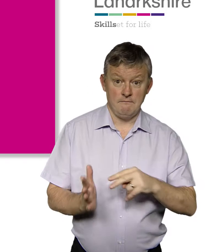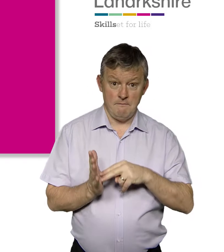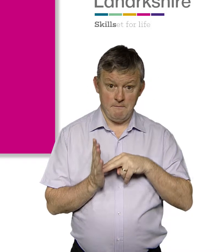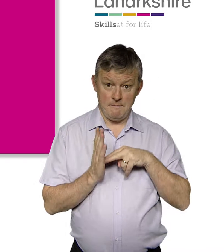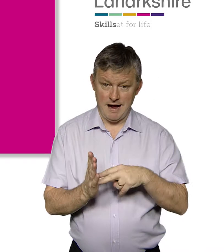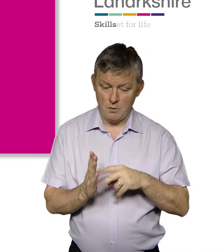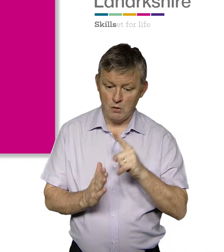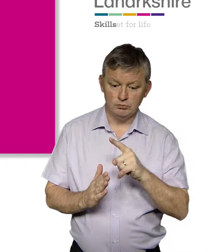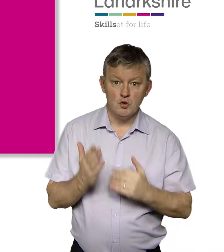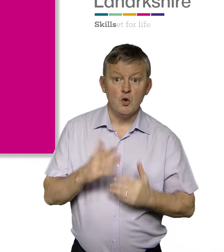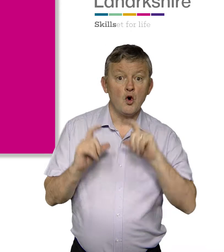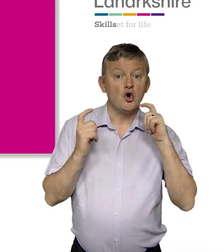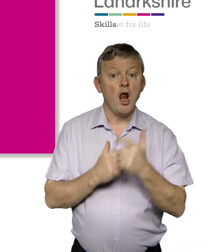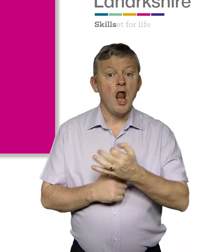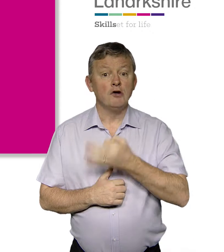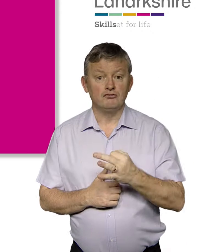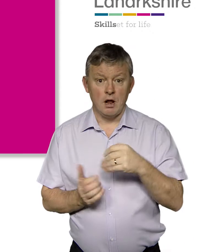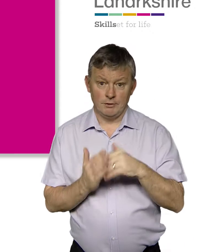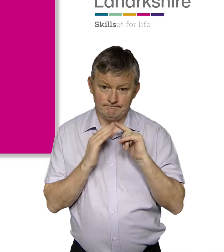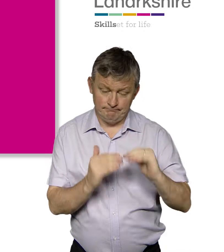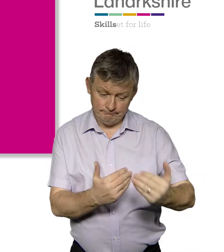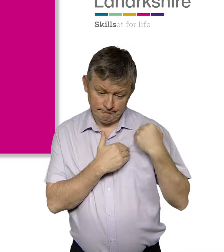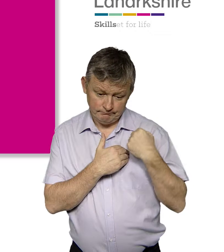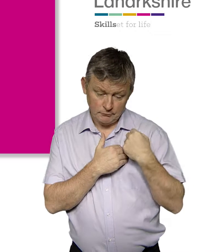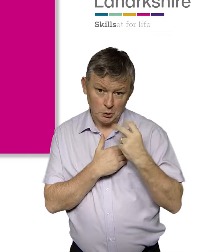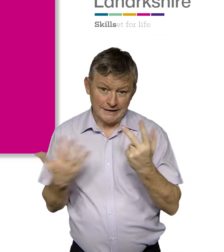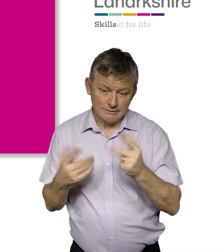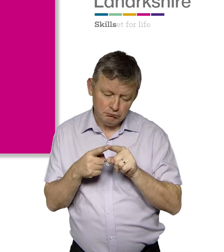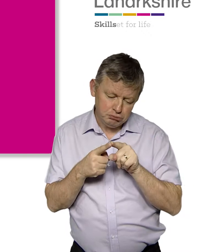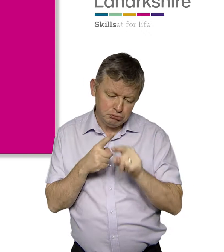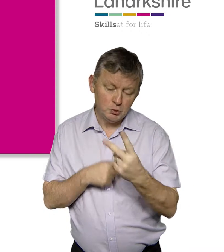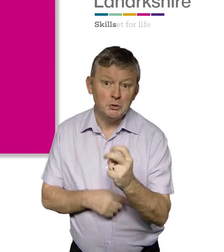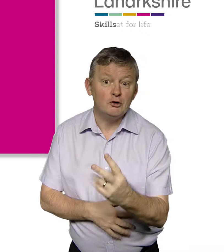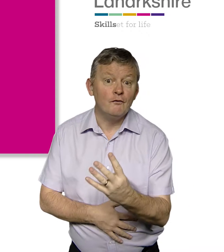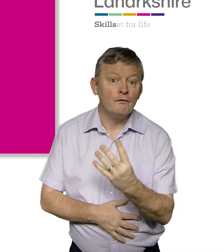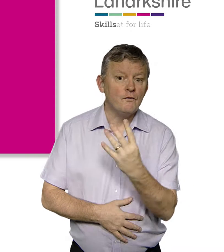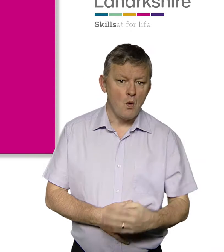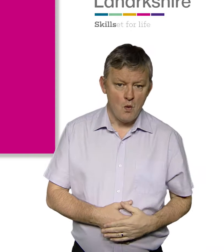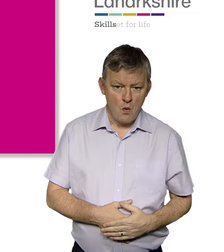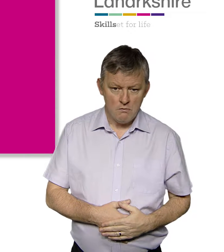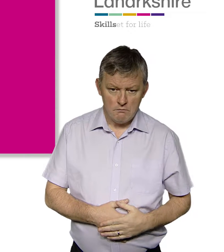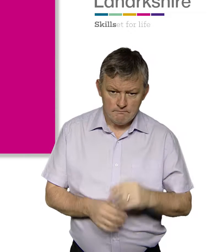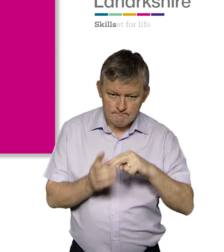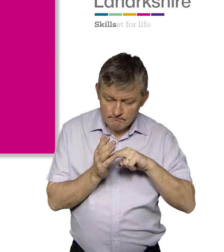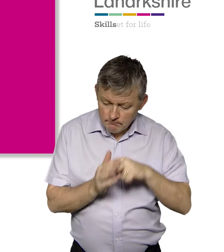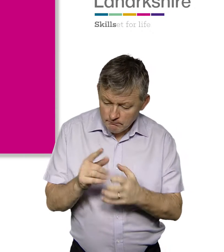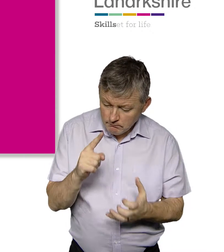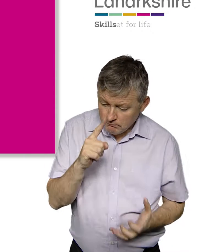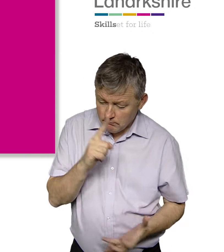This British Sign Language BSL plan sets out the actions new College Lanarkshire will undertake during the period